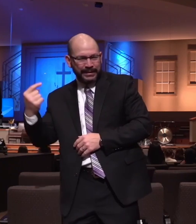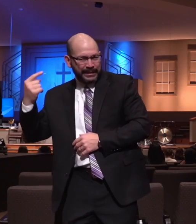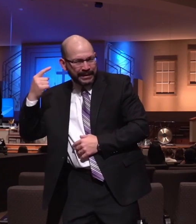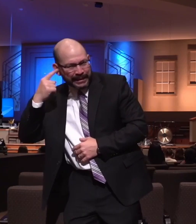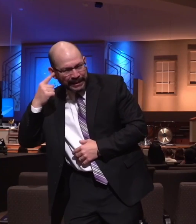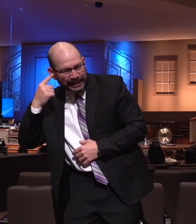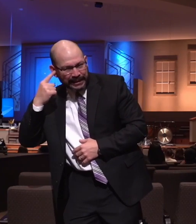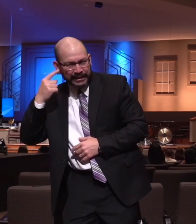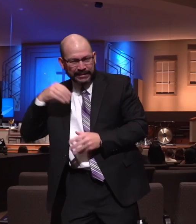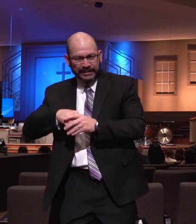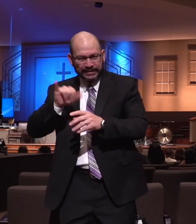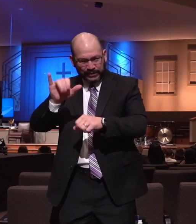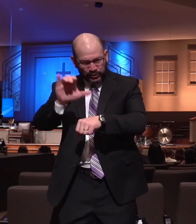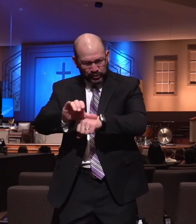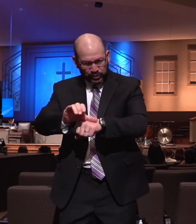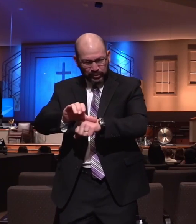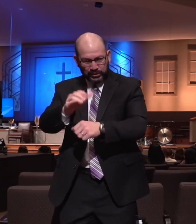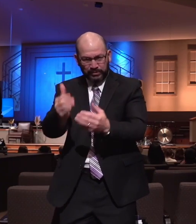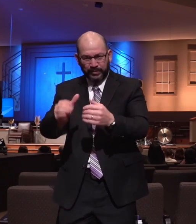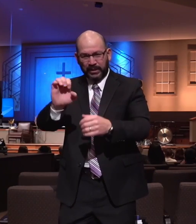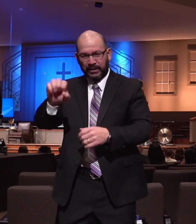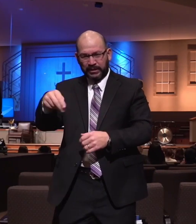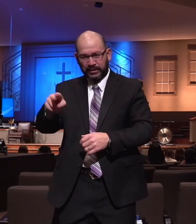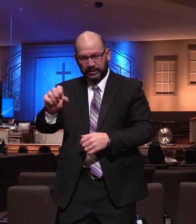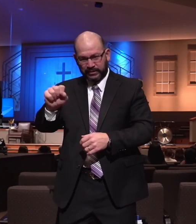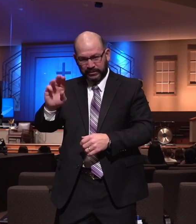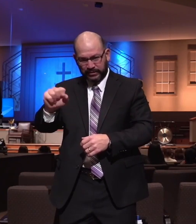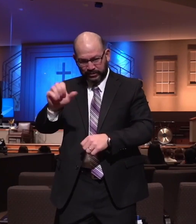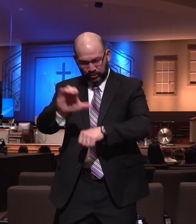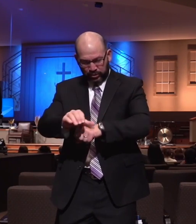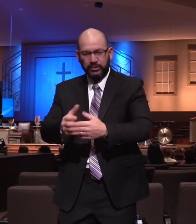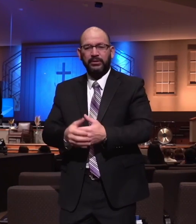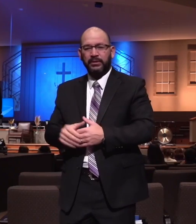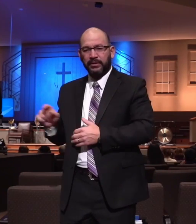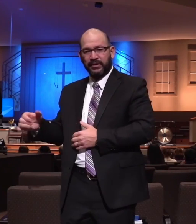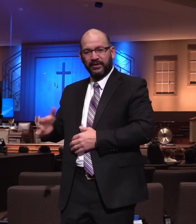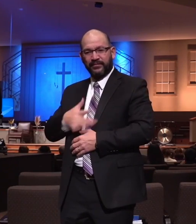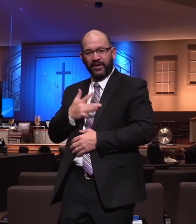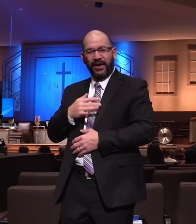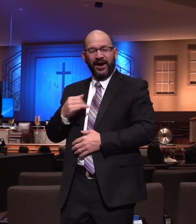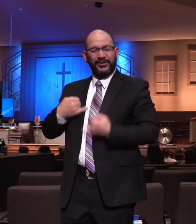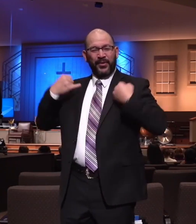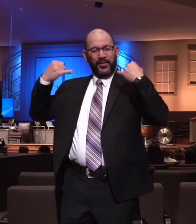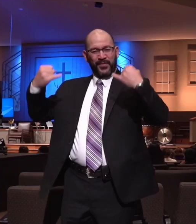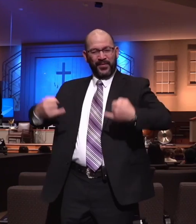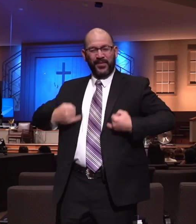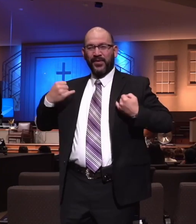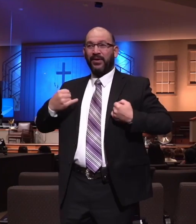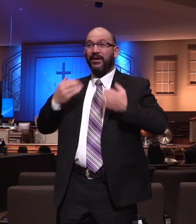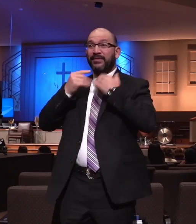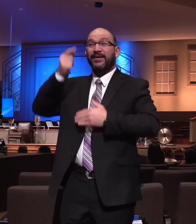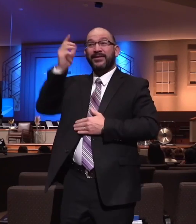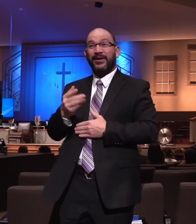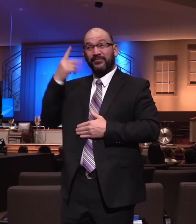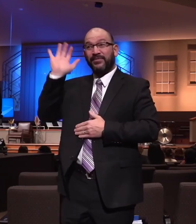Ephesus, the Holy Spirit gives us verse 4, It was a rejoicing moment. By the way, how many of you are thankful for those rejoicing moments?